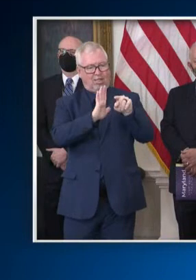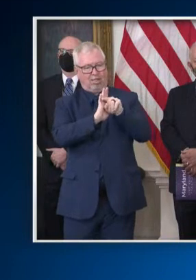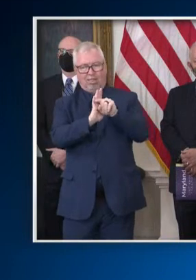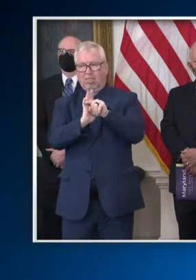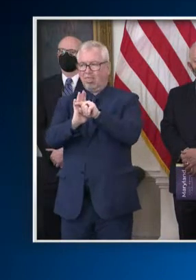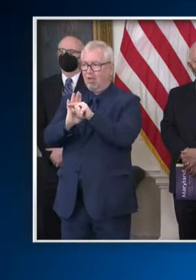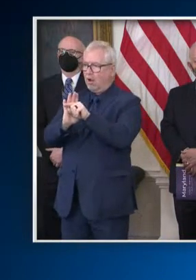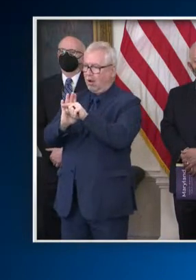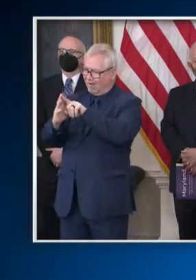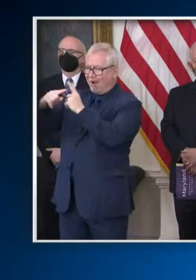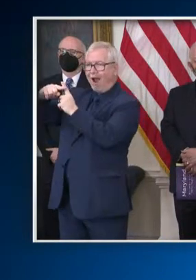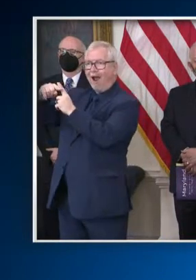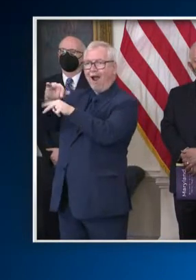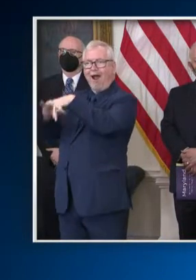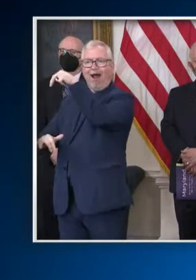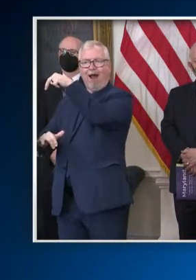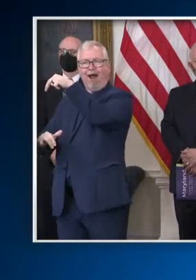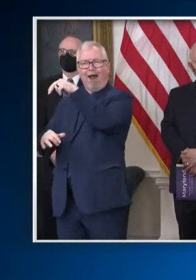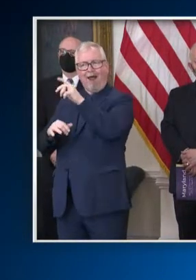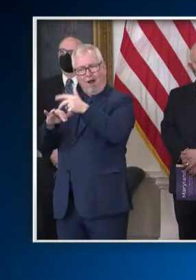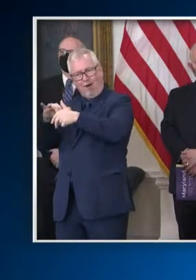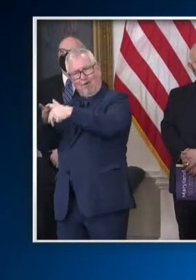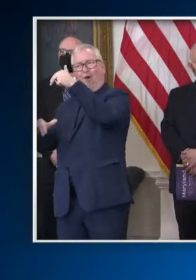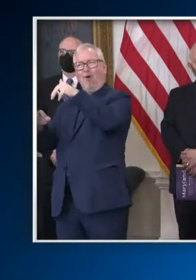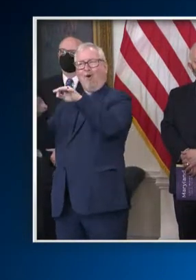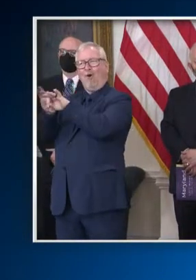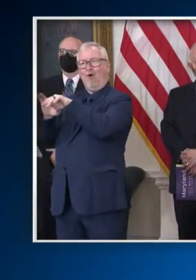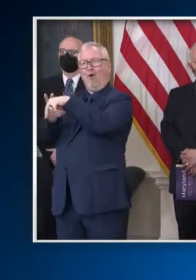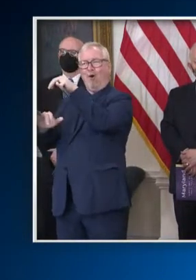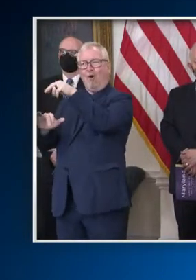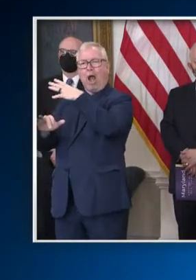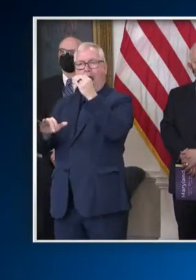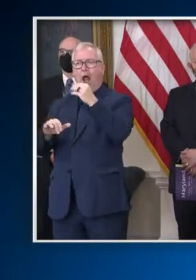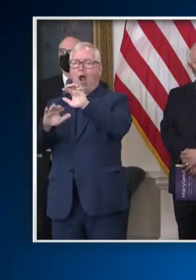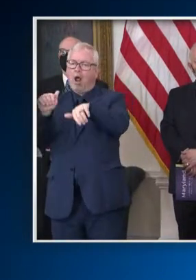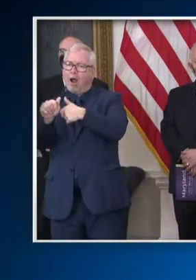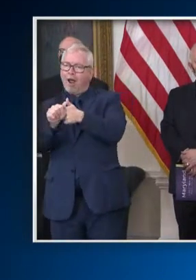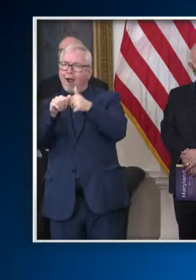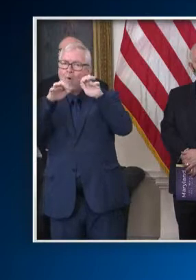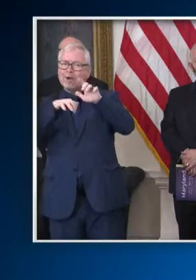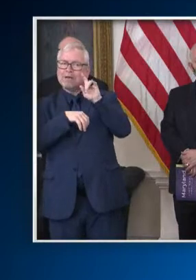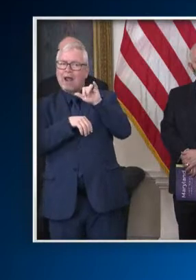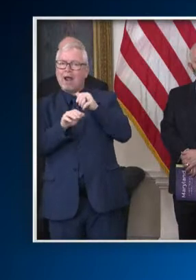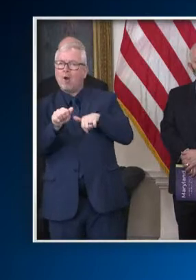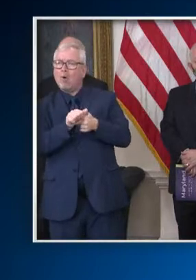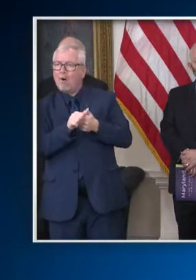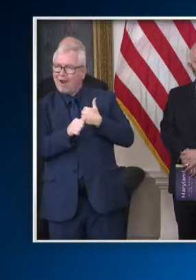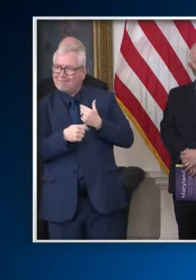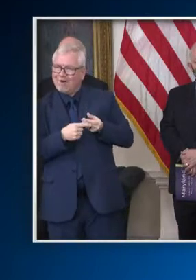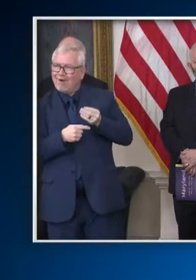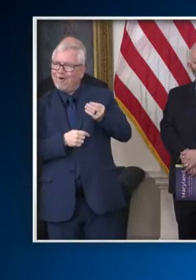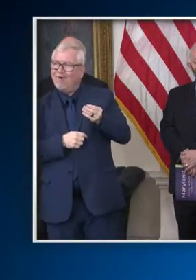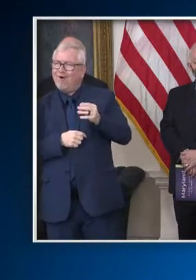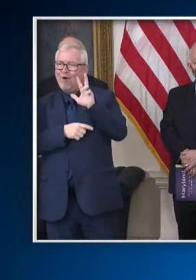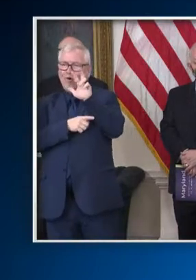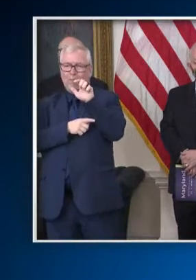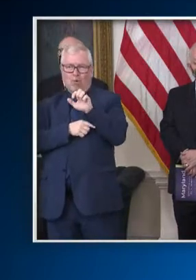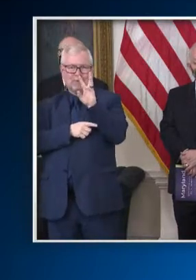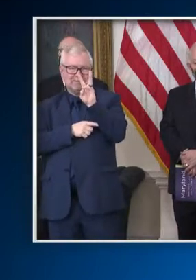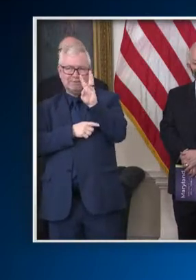and a rainy day fund with a record $3.6 billion in reserves,